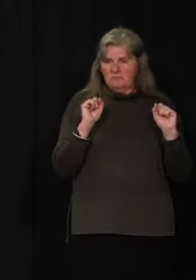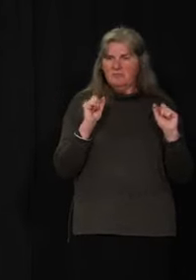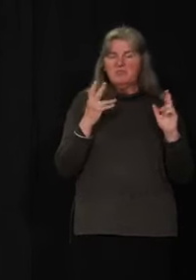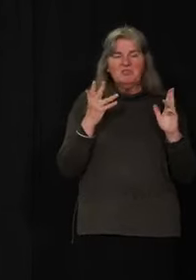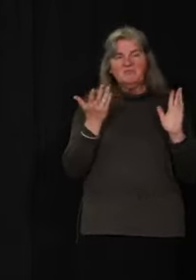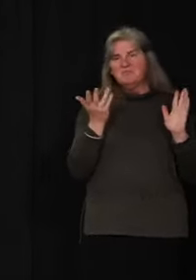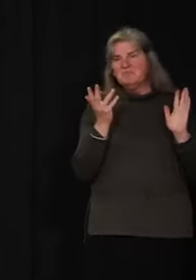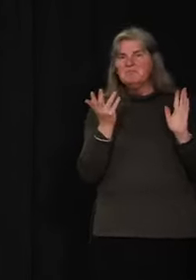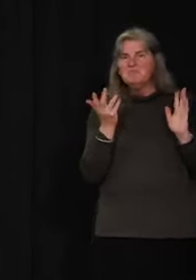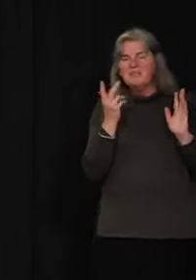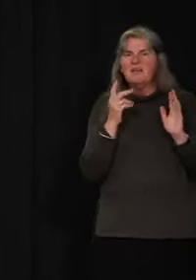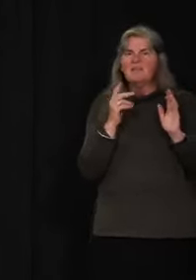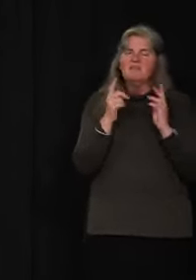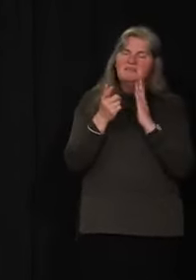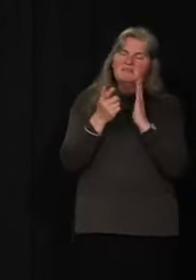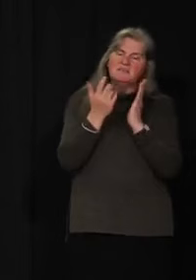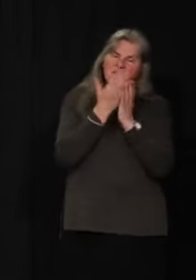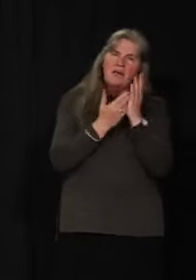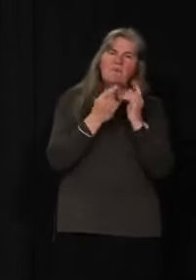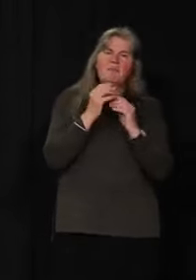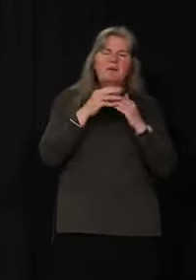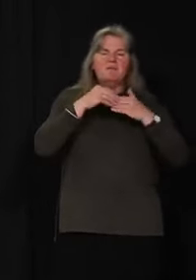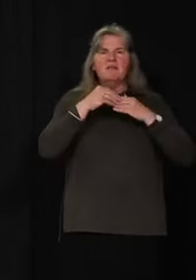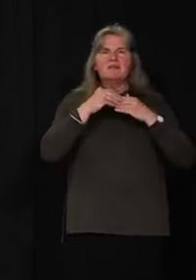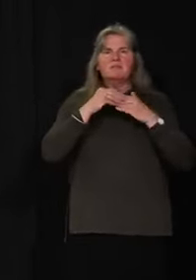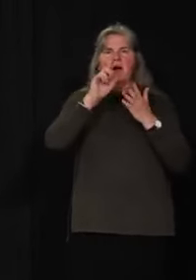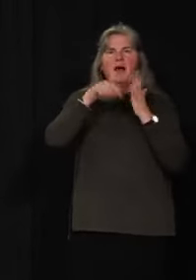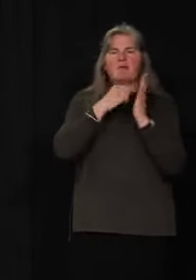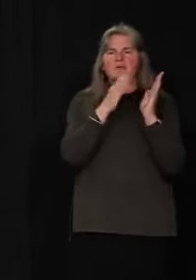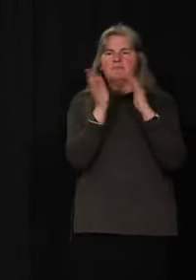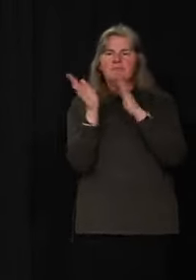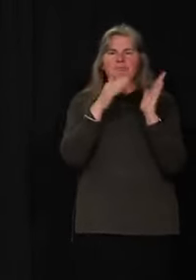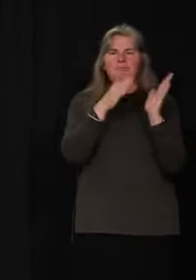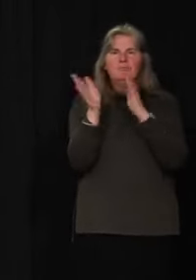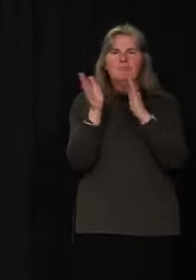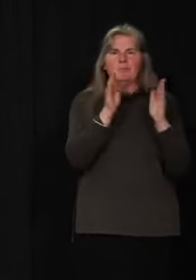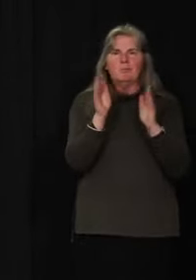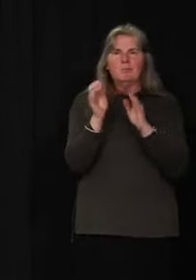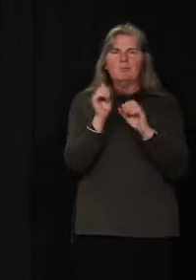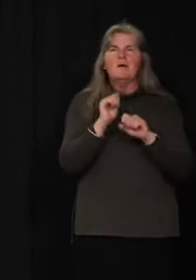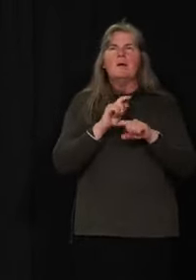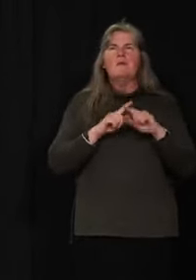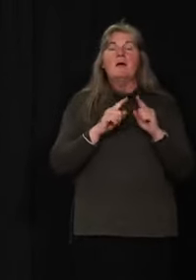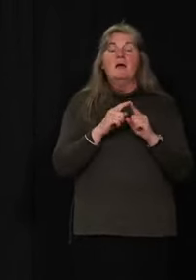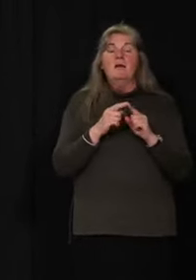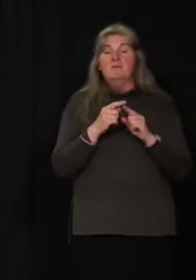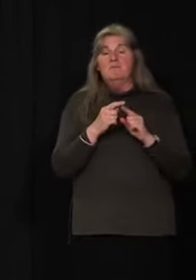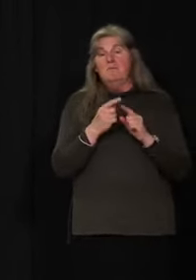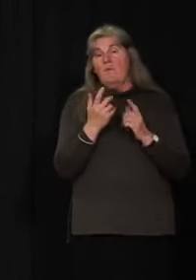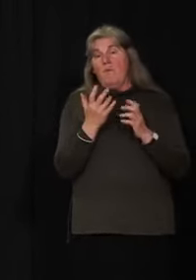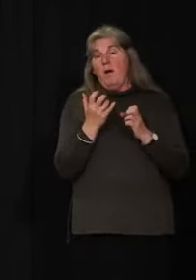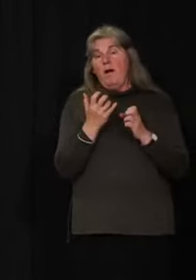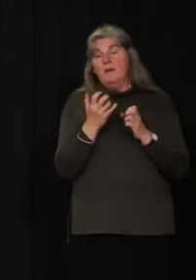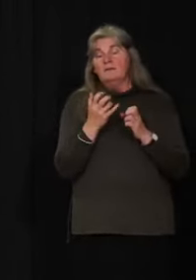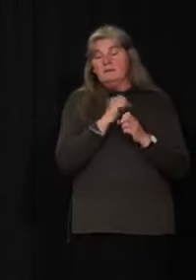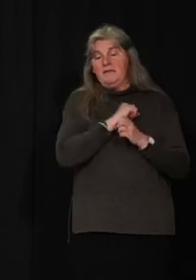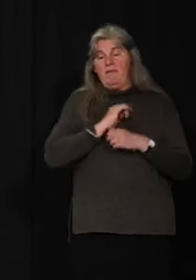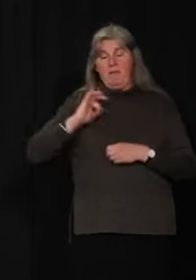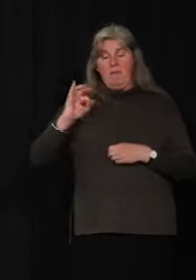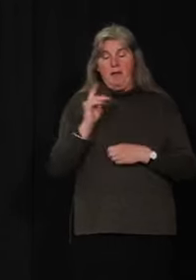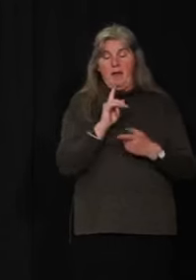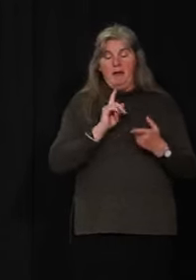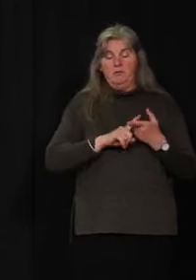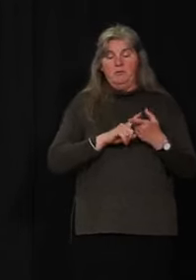flexible in their working hours. but at the time we're seeing an increase of folks coming back into the offices but right now it's about